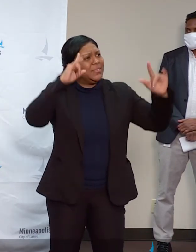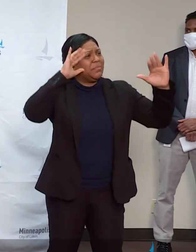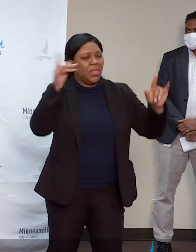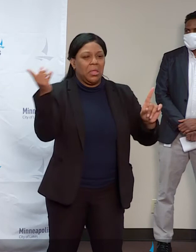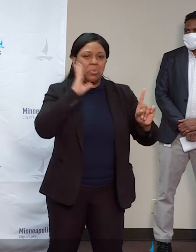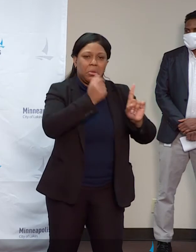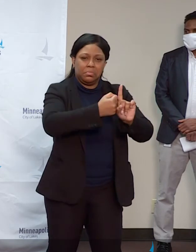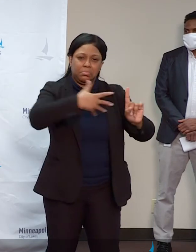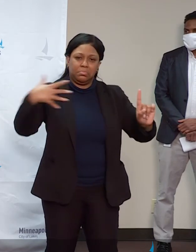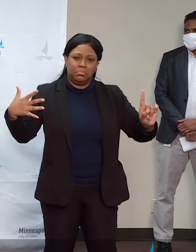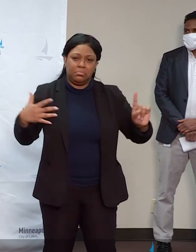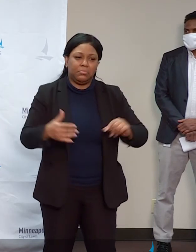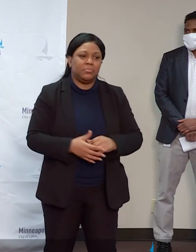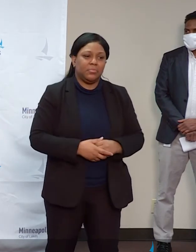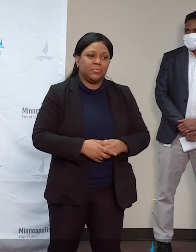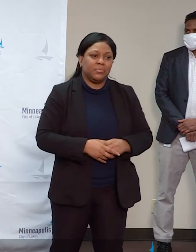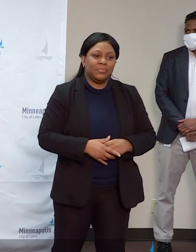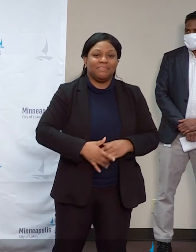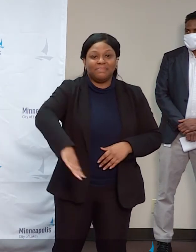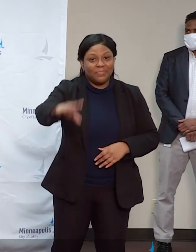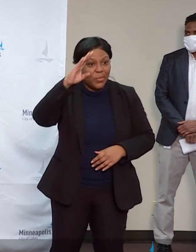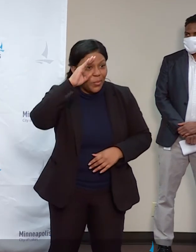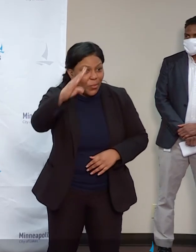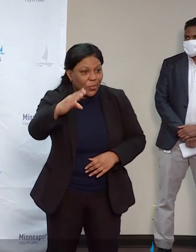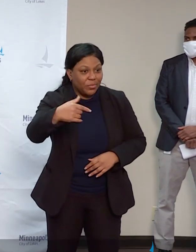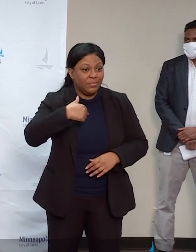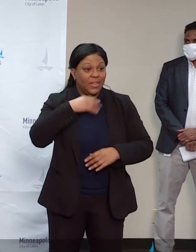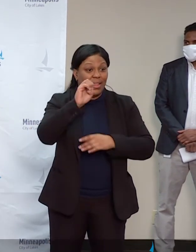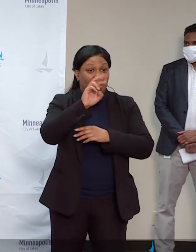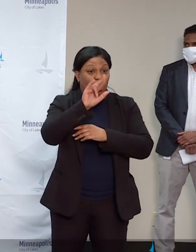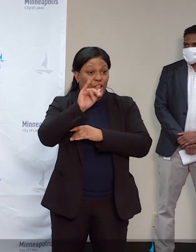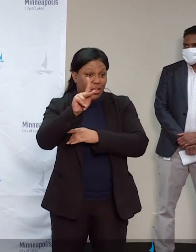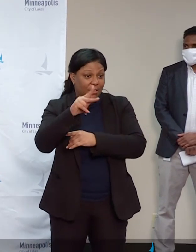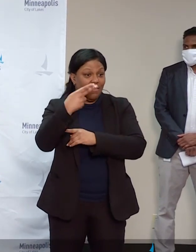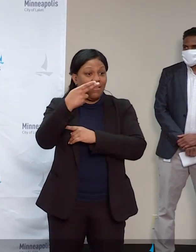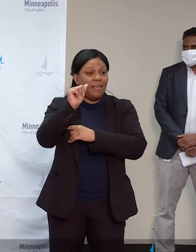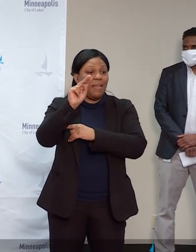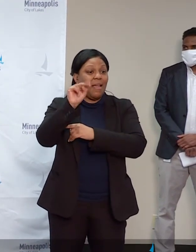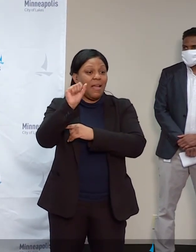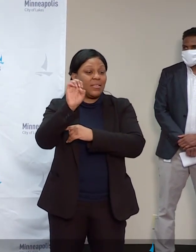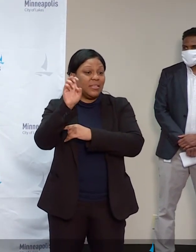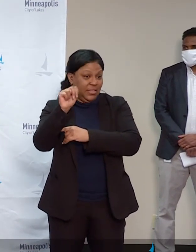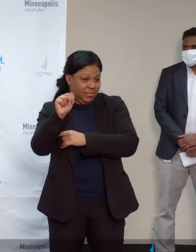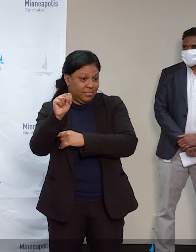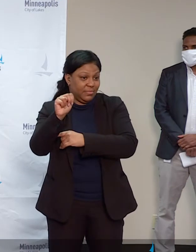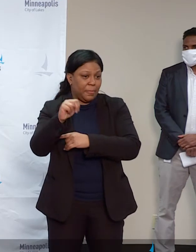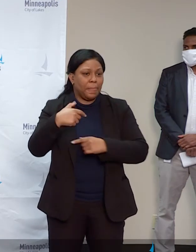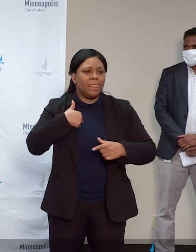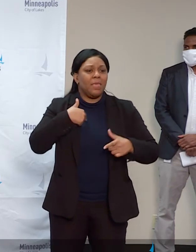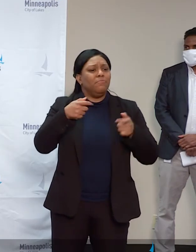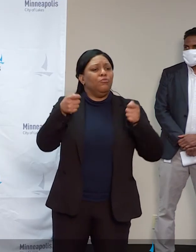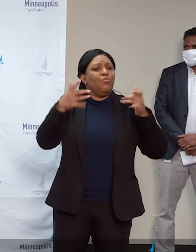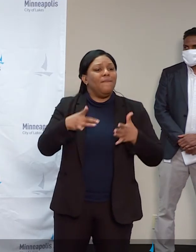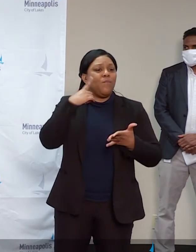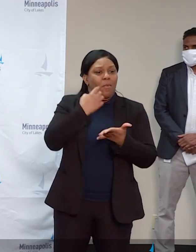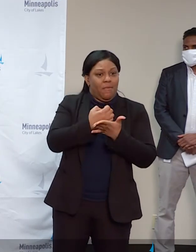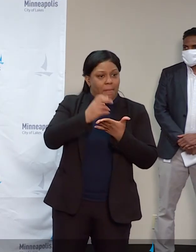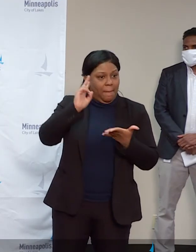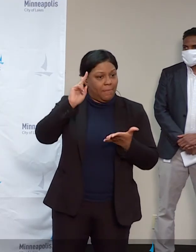Thank you, Mayor. name is Eric Hansen, E-R-I-K-H-A-N-S-E-N. I'm the Director of Economic Policy and Development for the city,